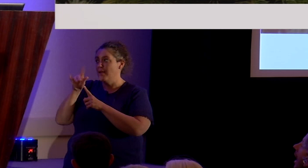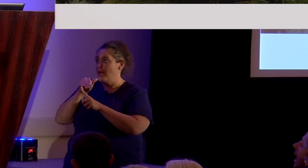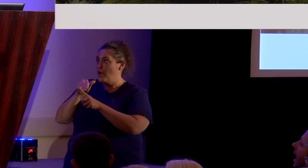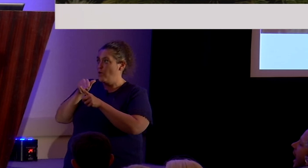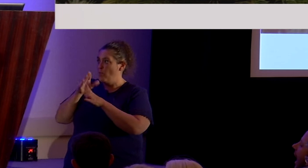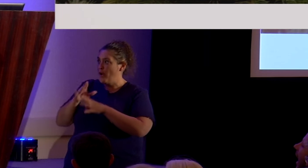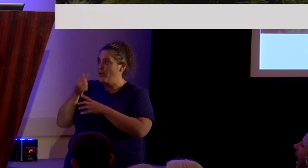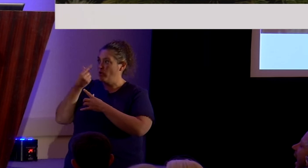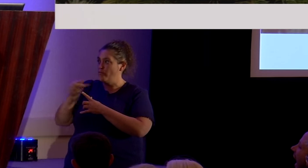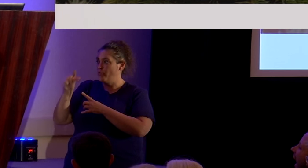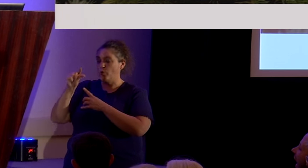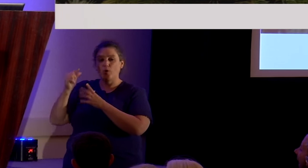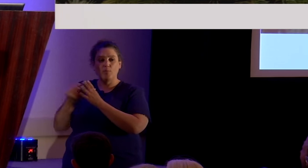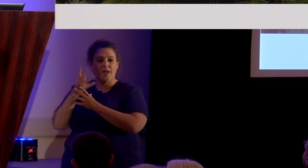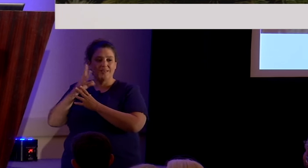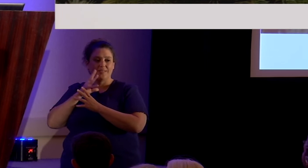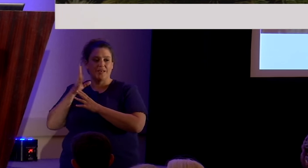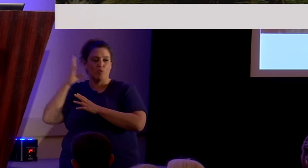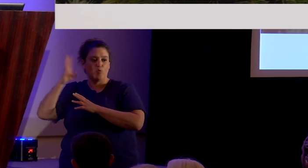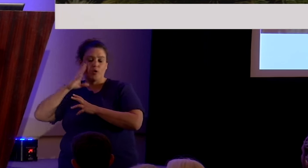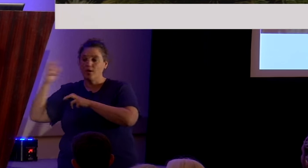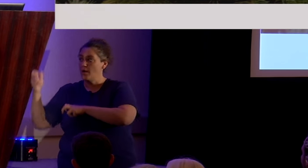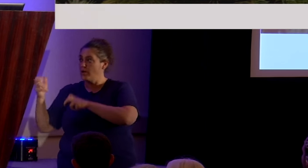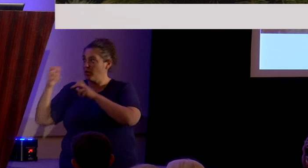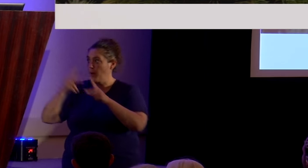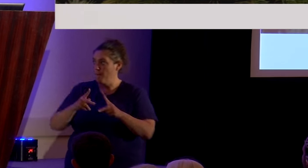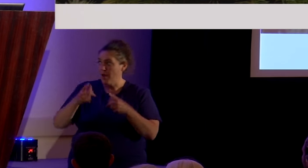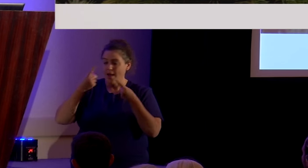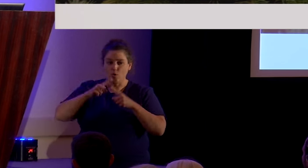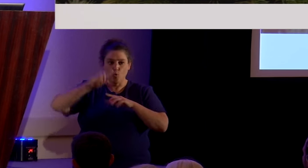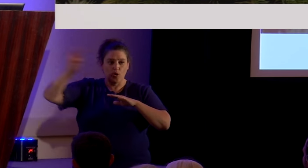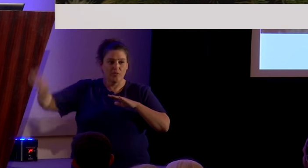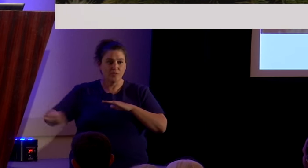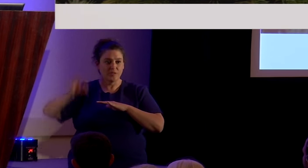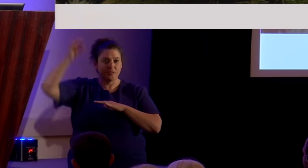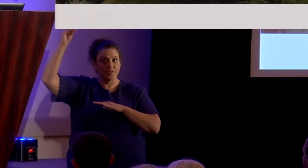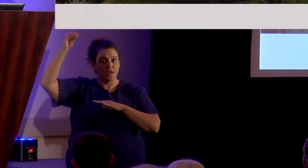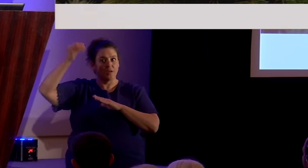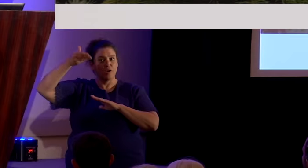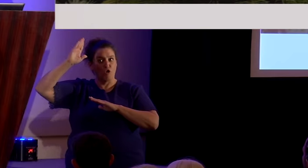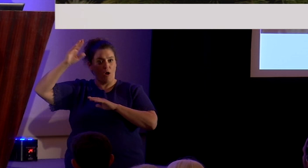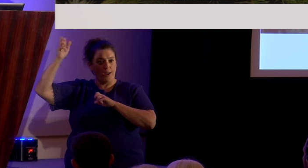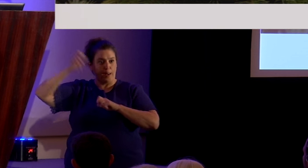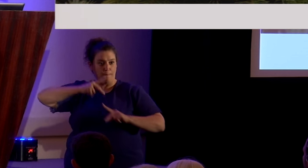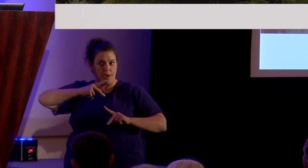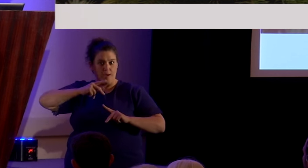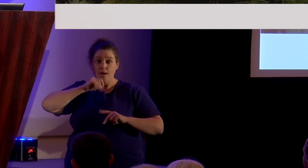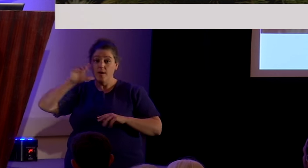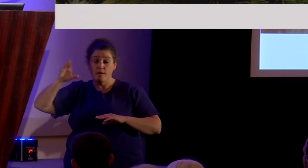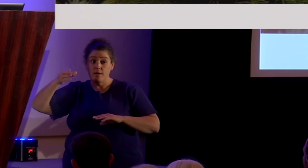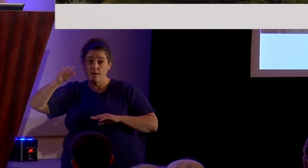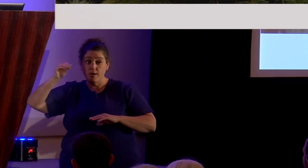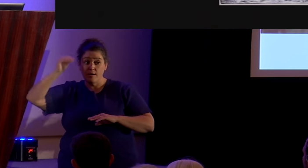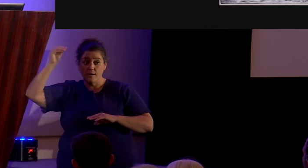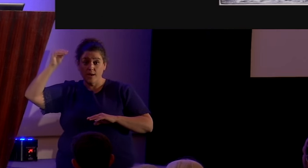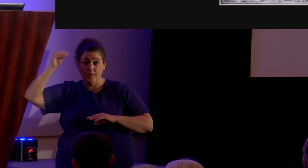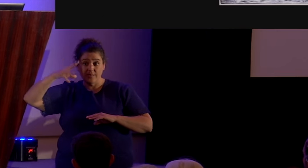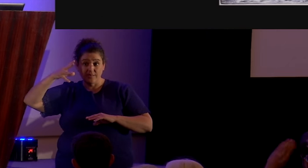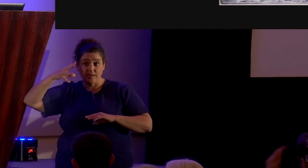plants that would one day return with the resurgence of the sun god. Not the sun, the sun.